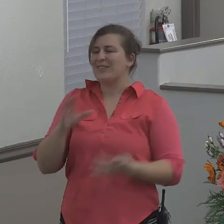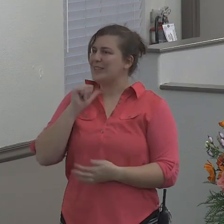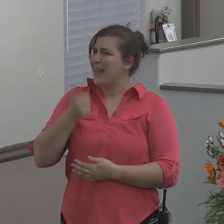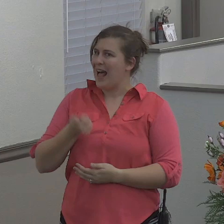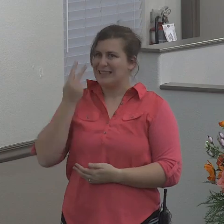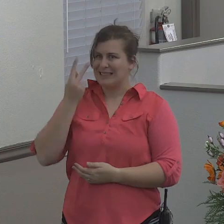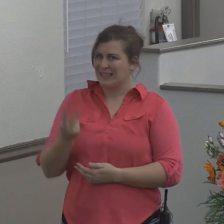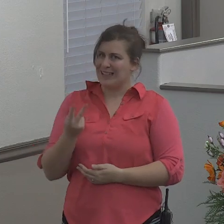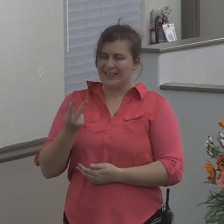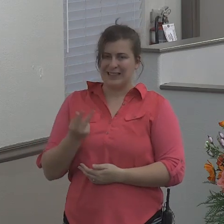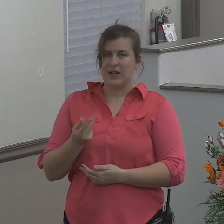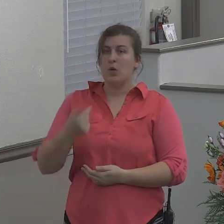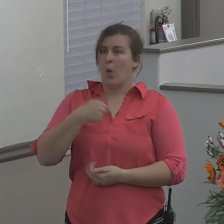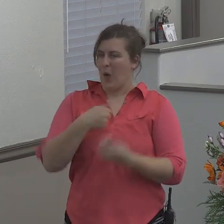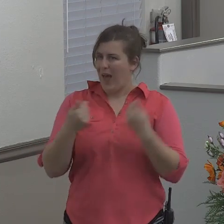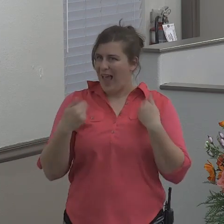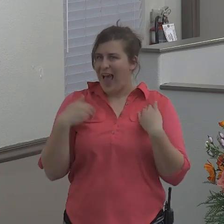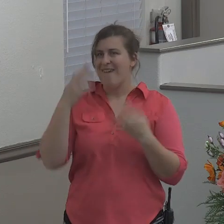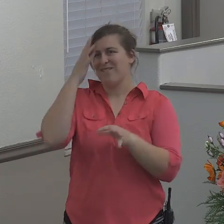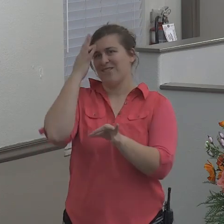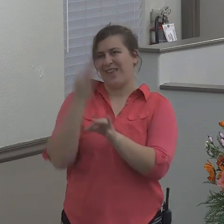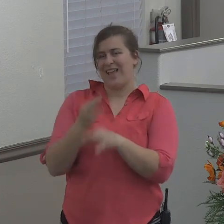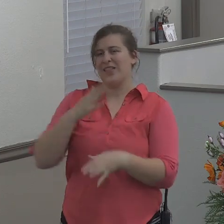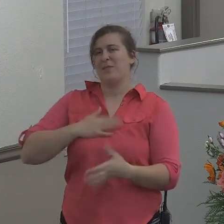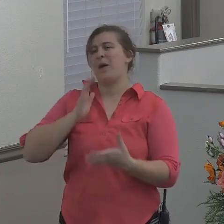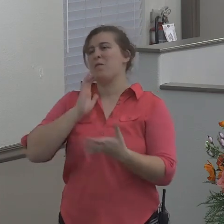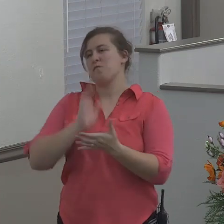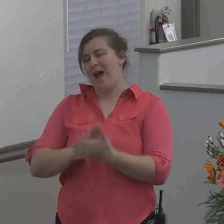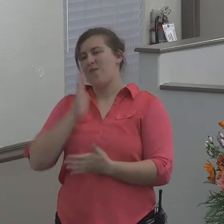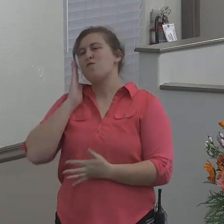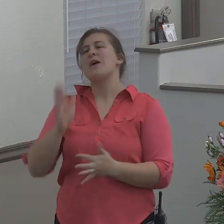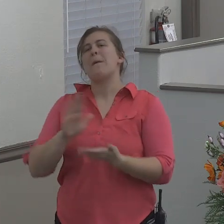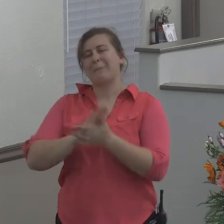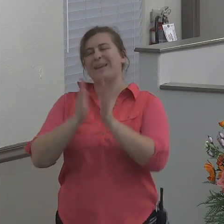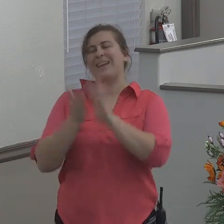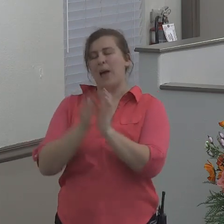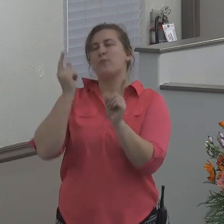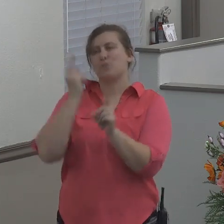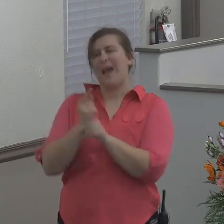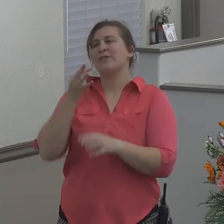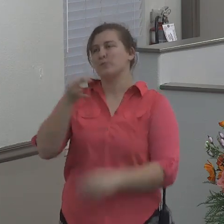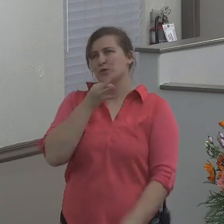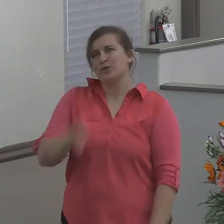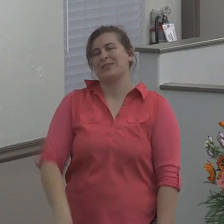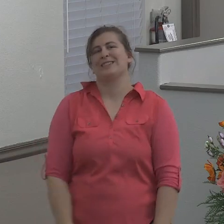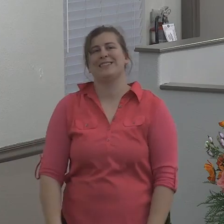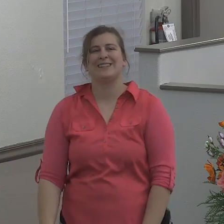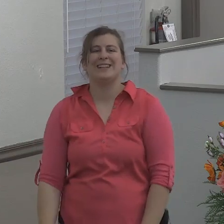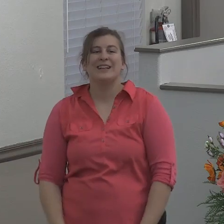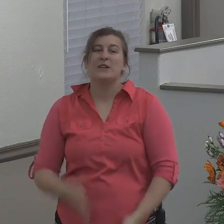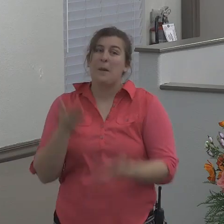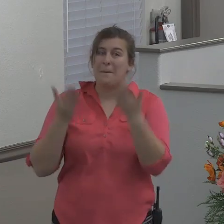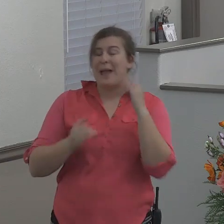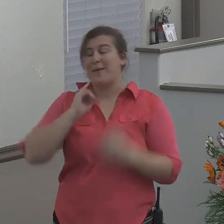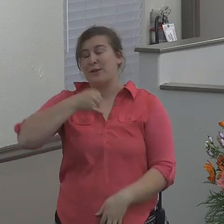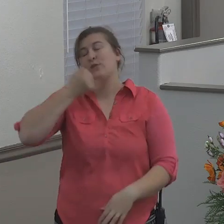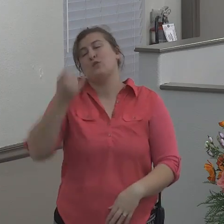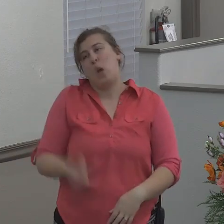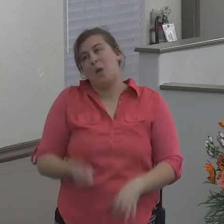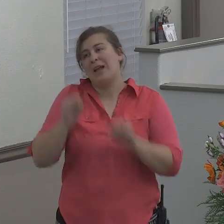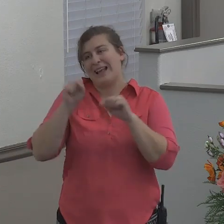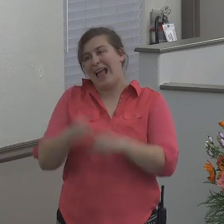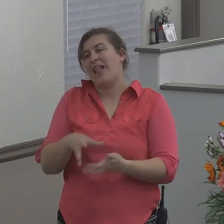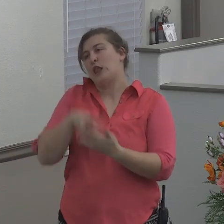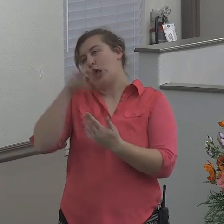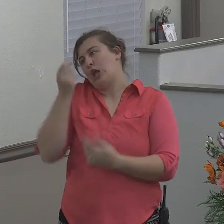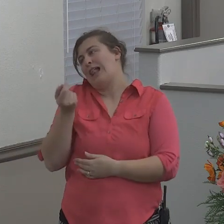So I have faith that Brenda will get right very soon. So maybe Jonah could learn a little bit from us